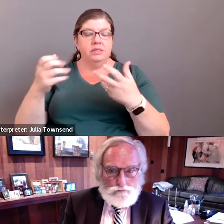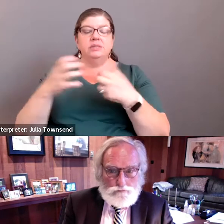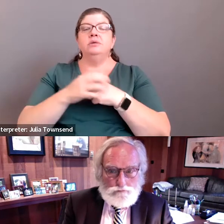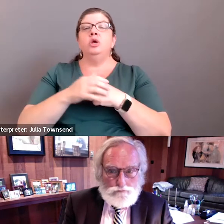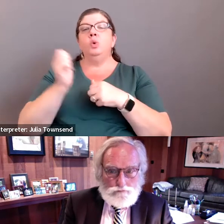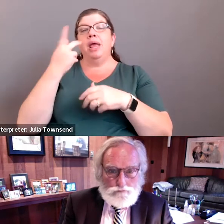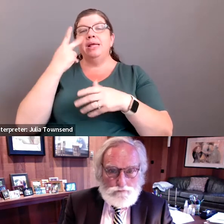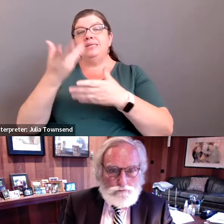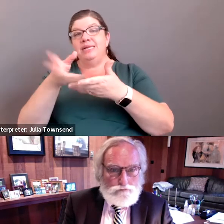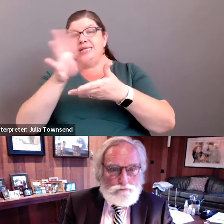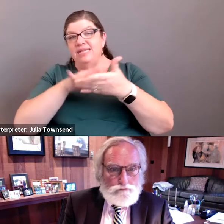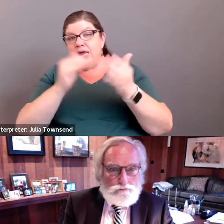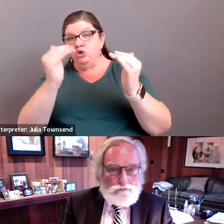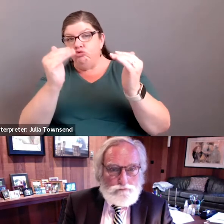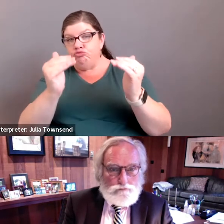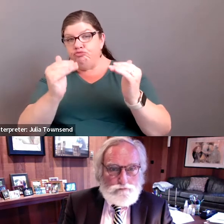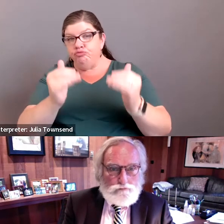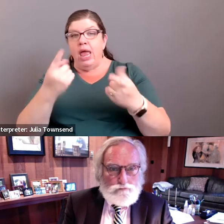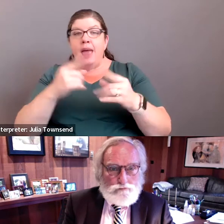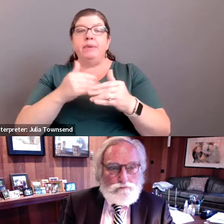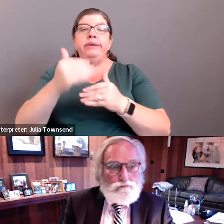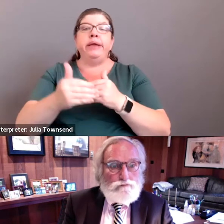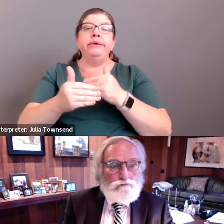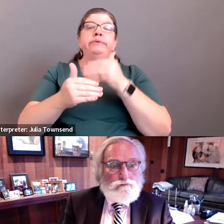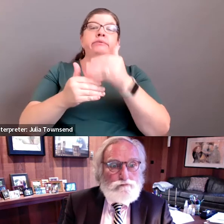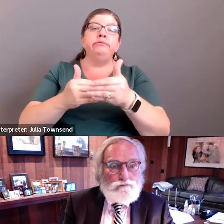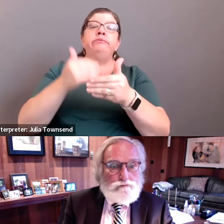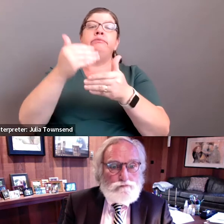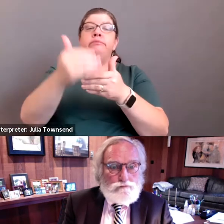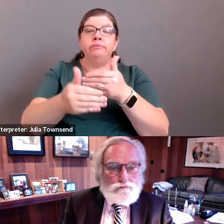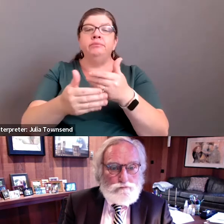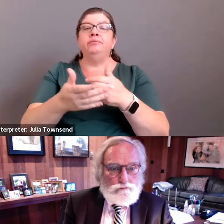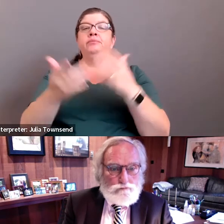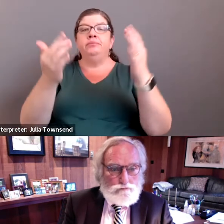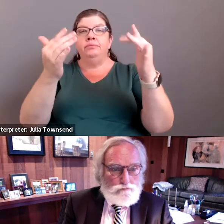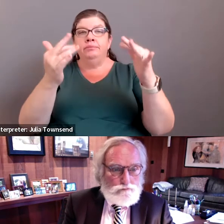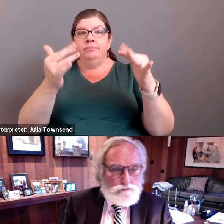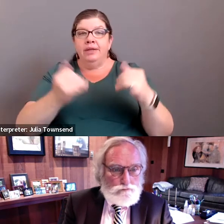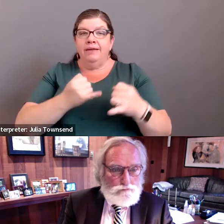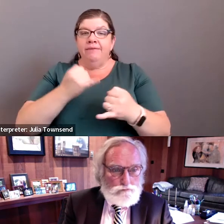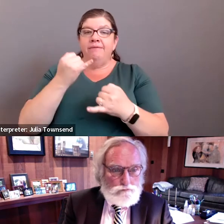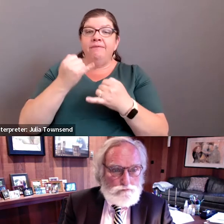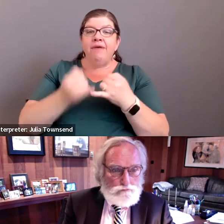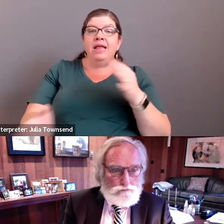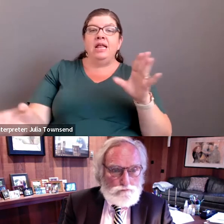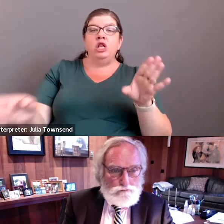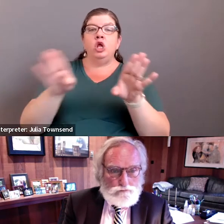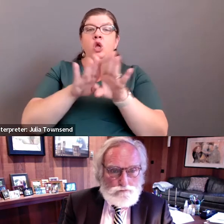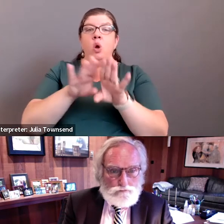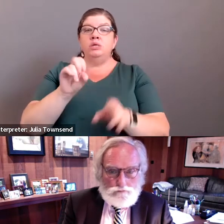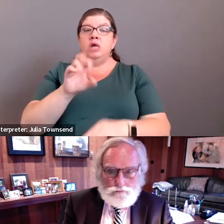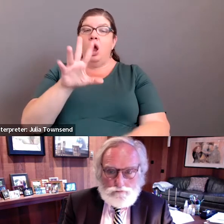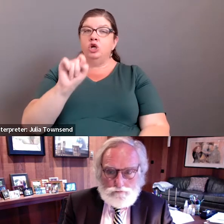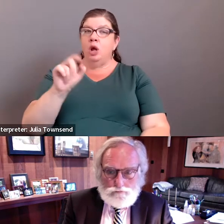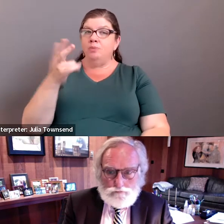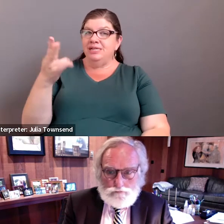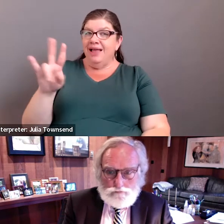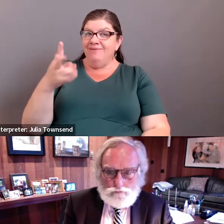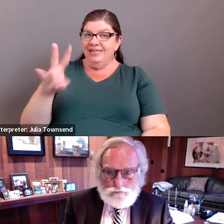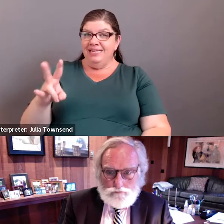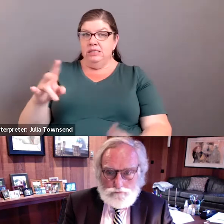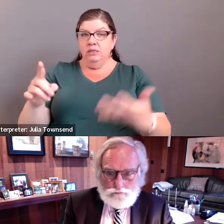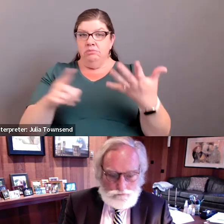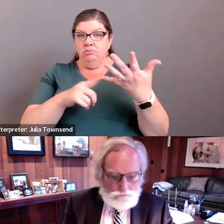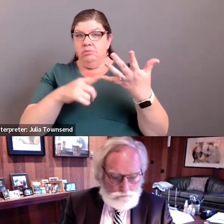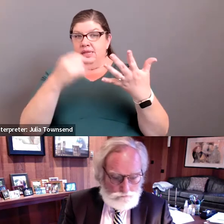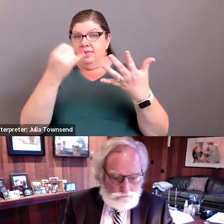of see the schedule there of what happens next. And then finally, we get to the closing on October 17th,